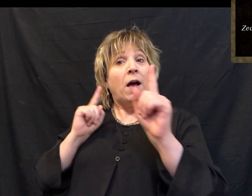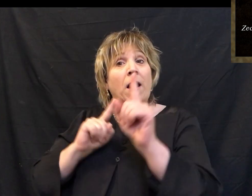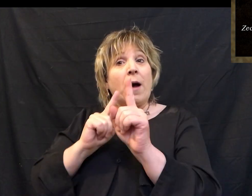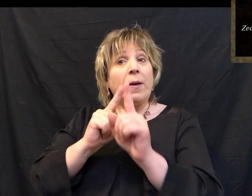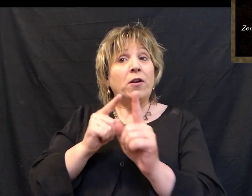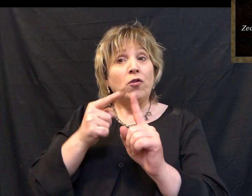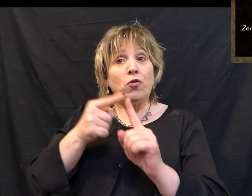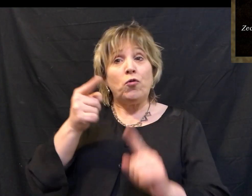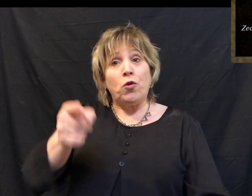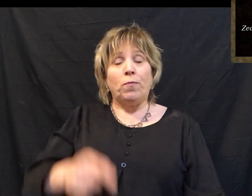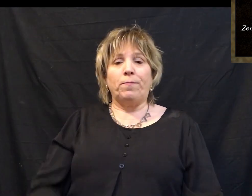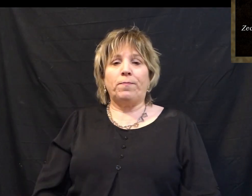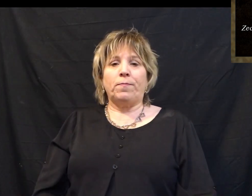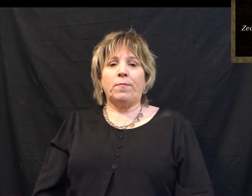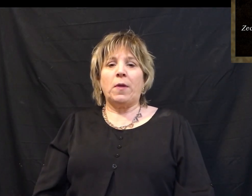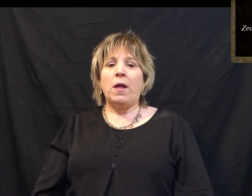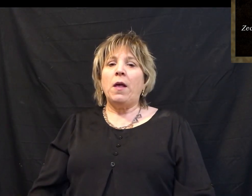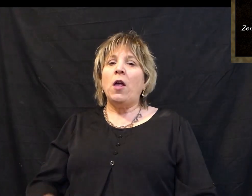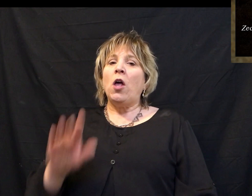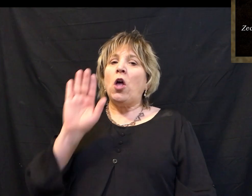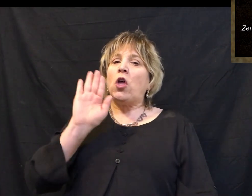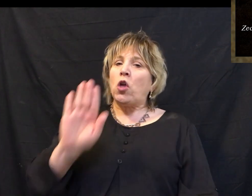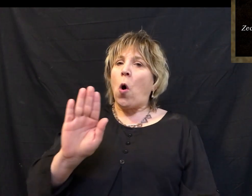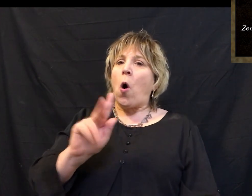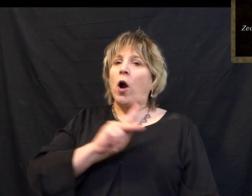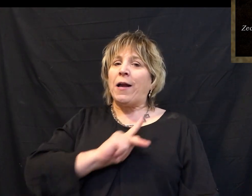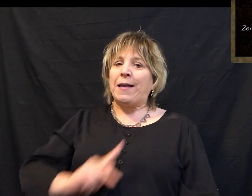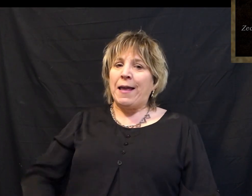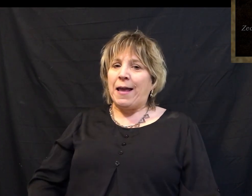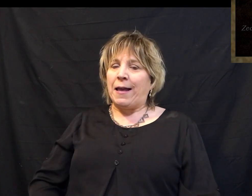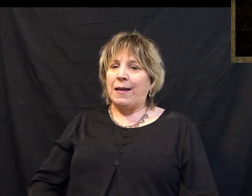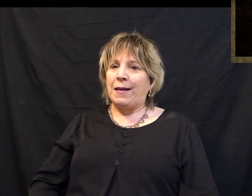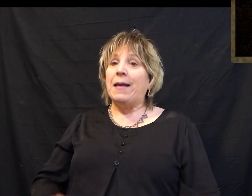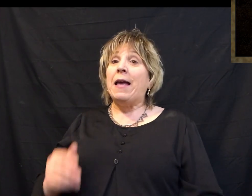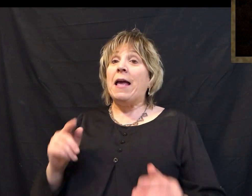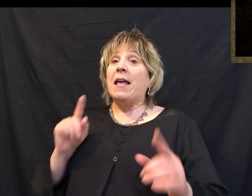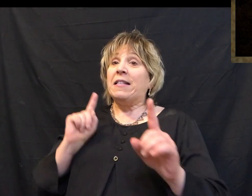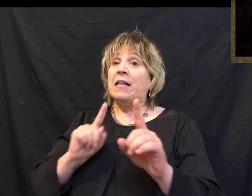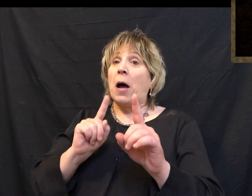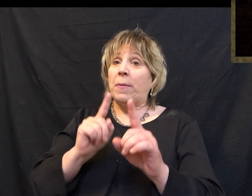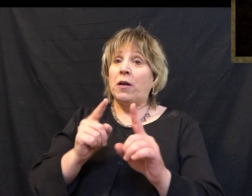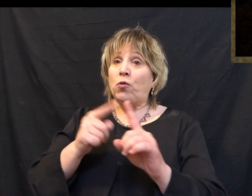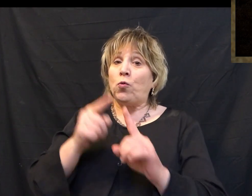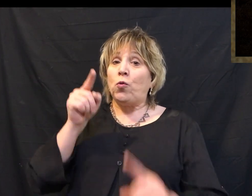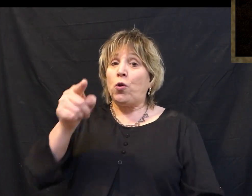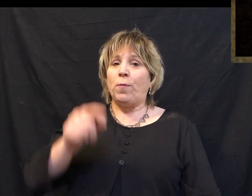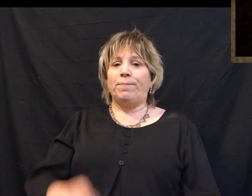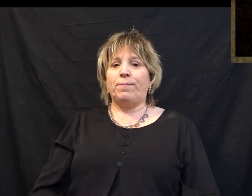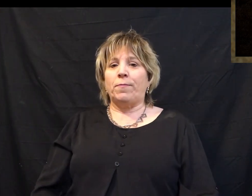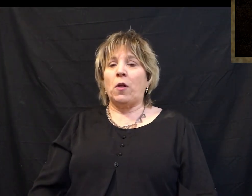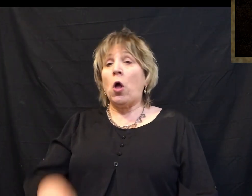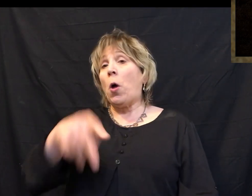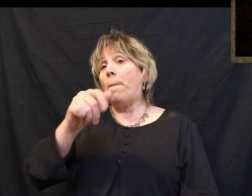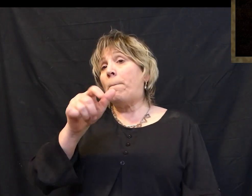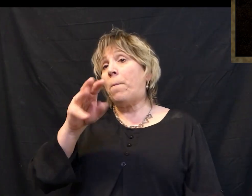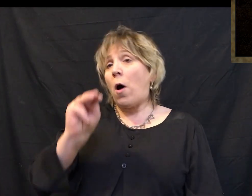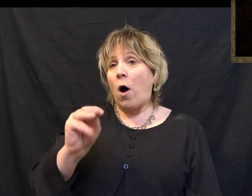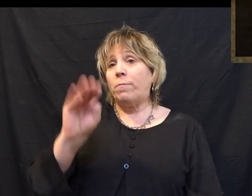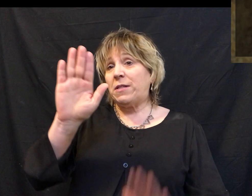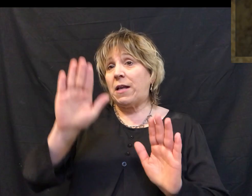you. Now, let's pause right there. It says your king is coming to you. Palm